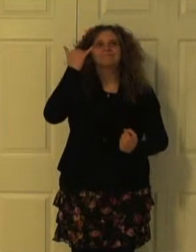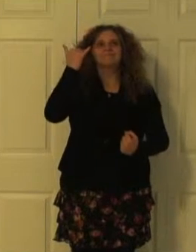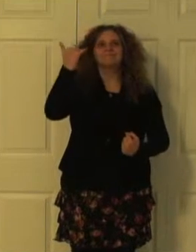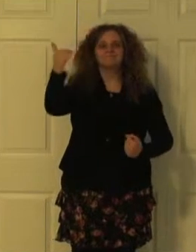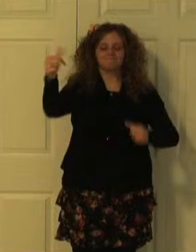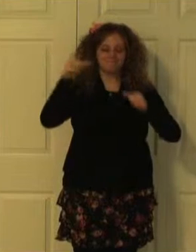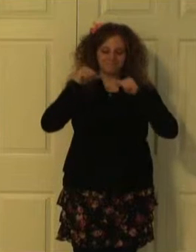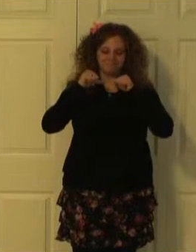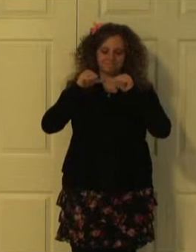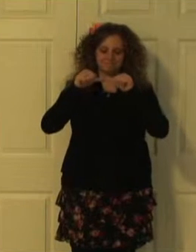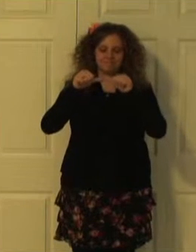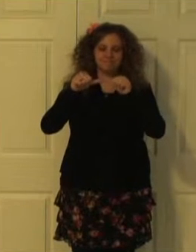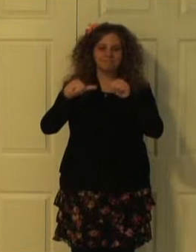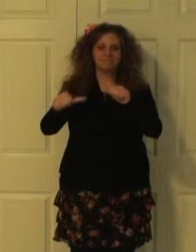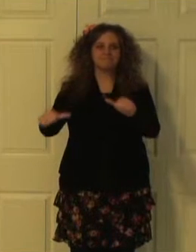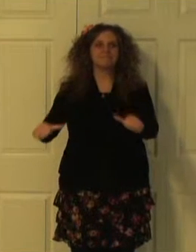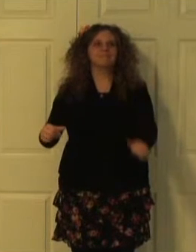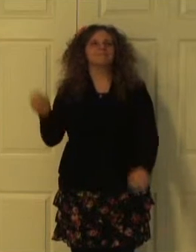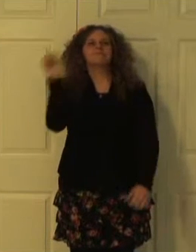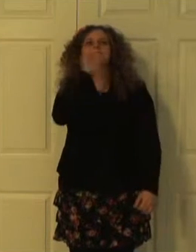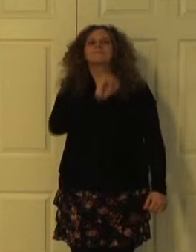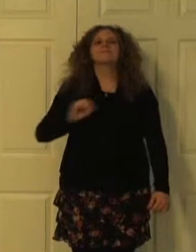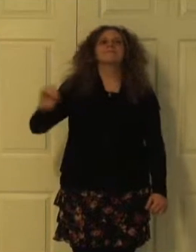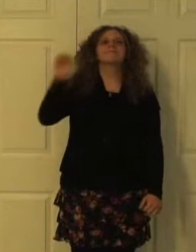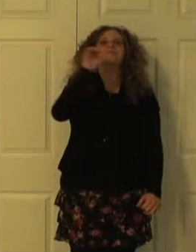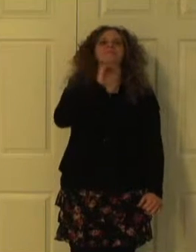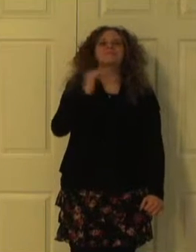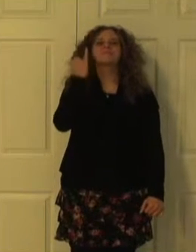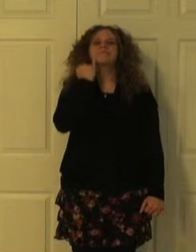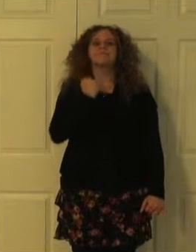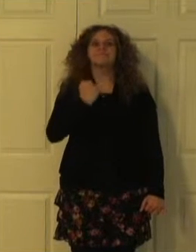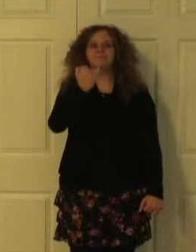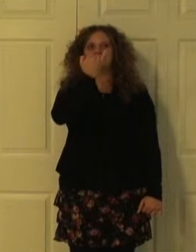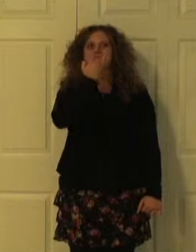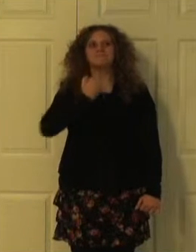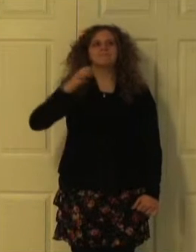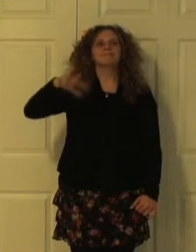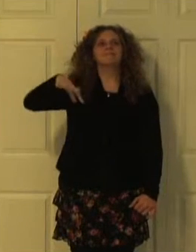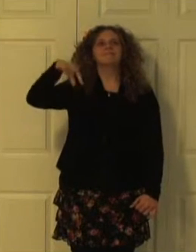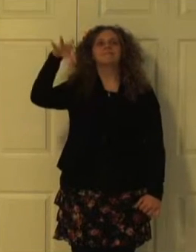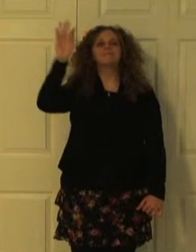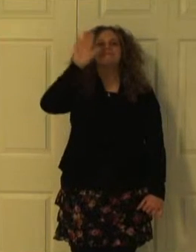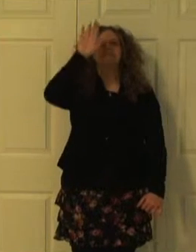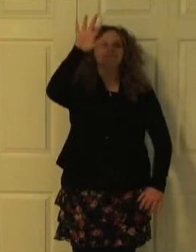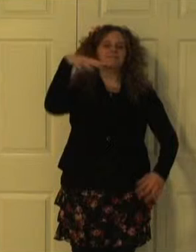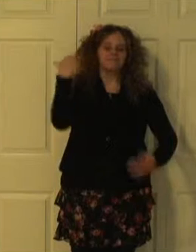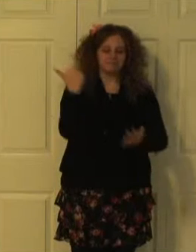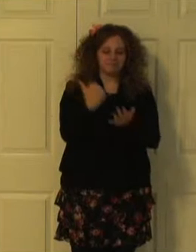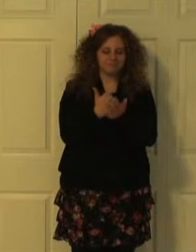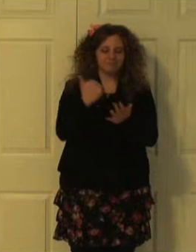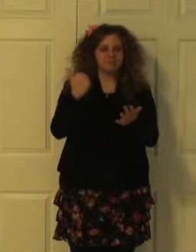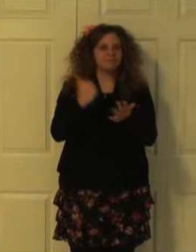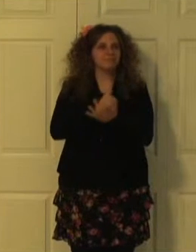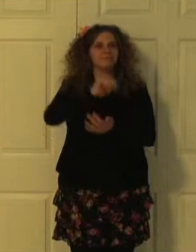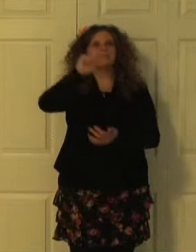O Israel, find your help. Solely hear the Lord.